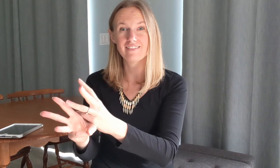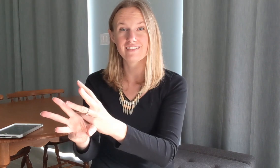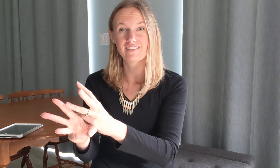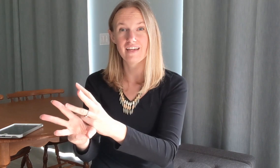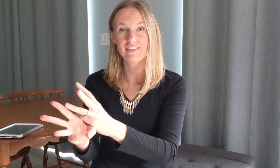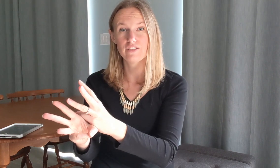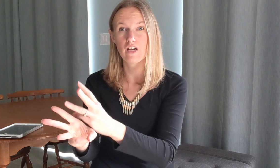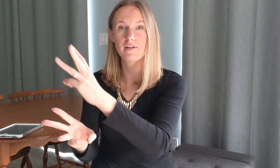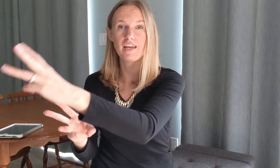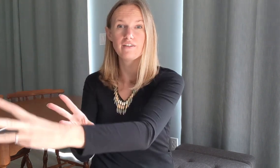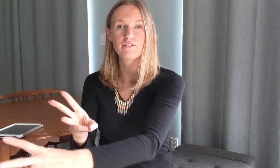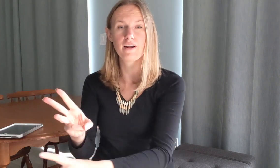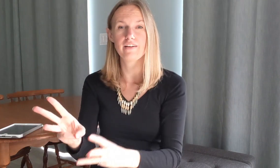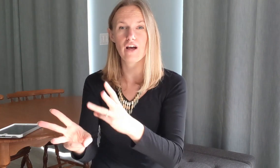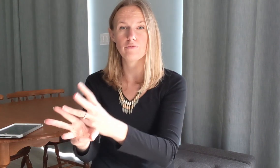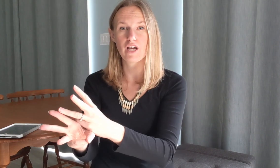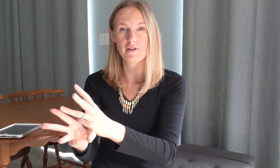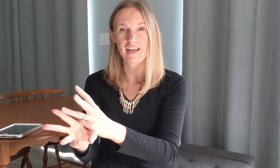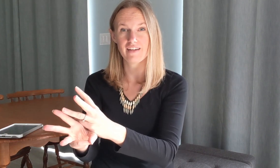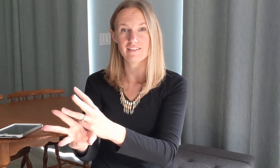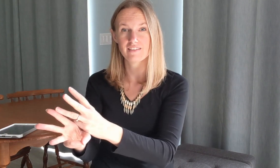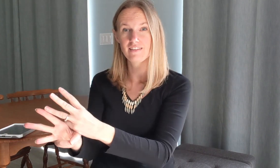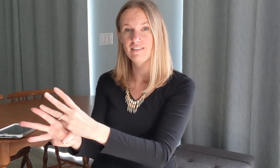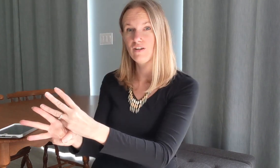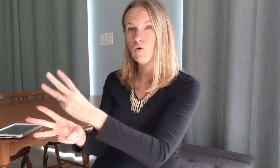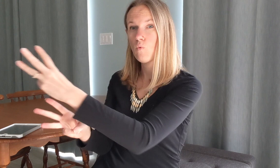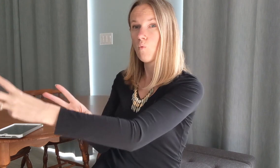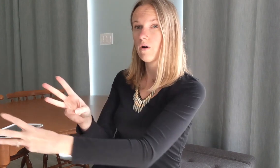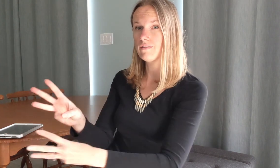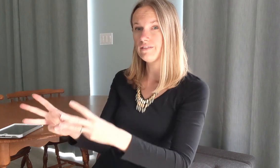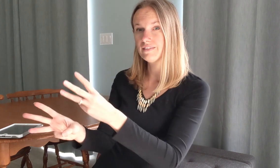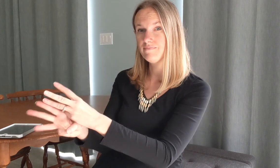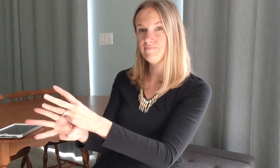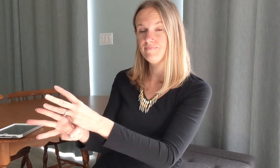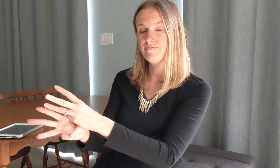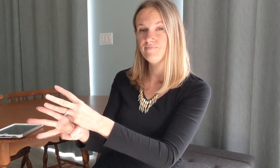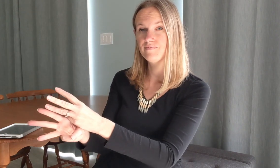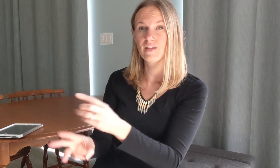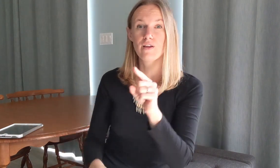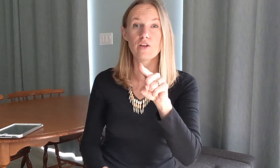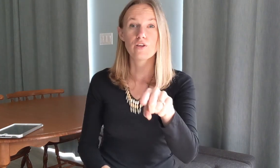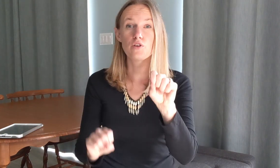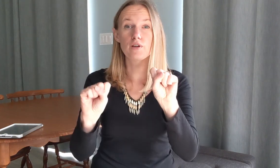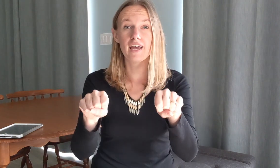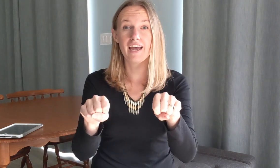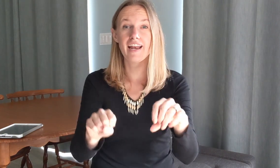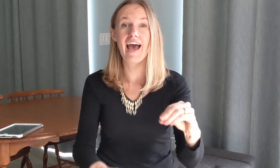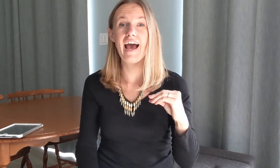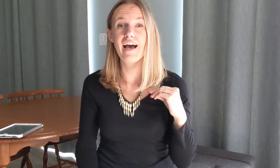okay so your dominant hand goes around your non-dominant hand world you can have